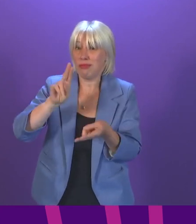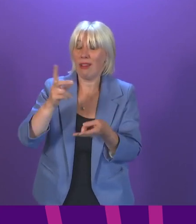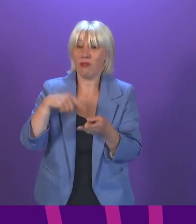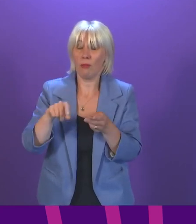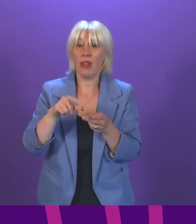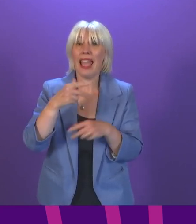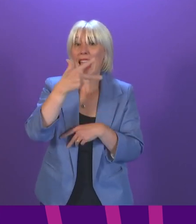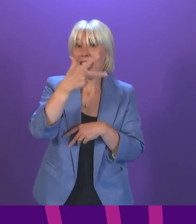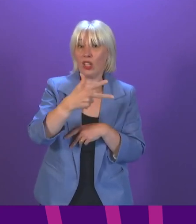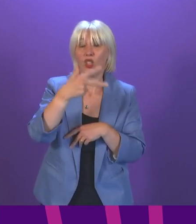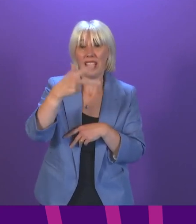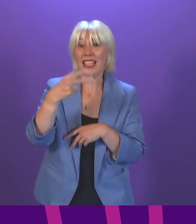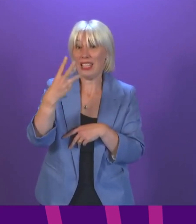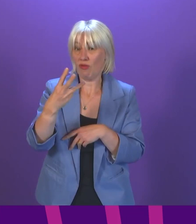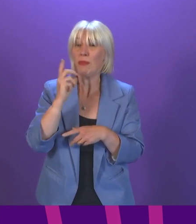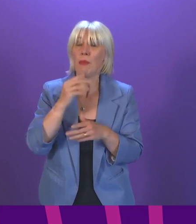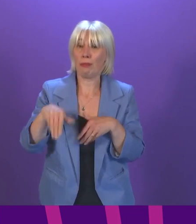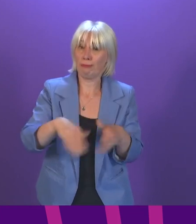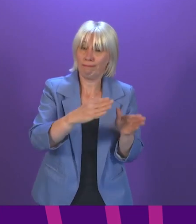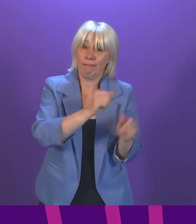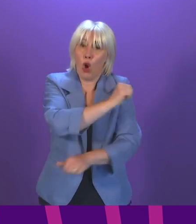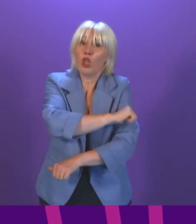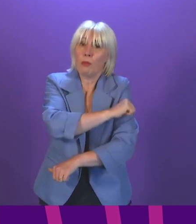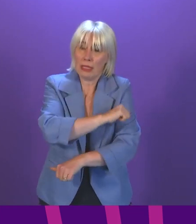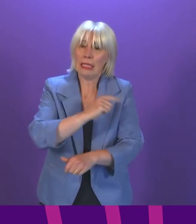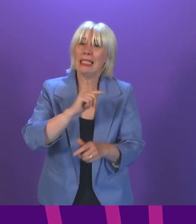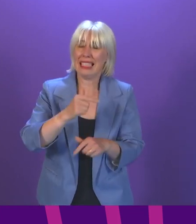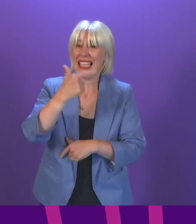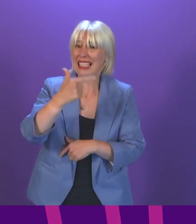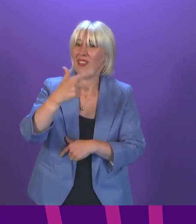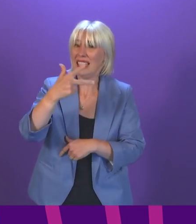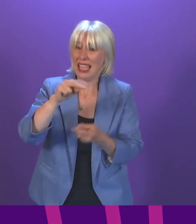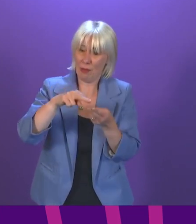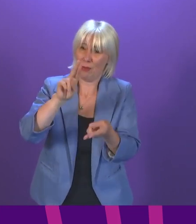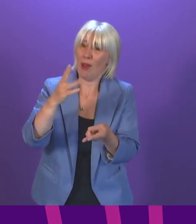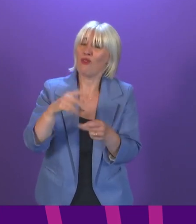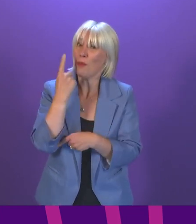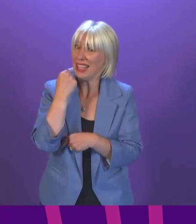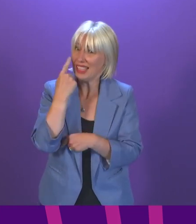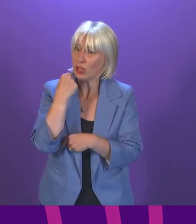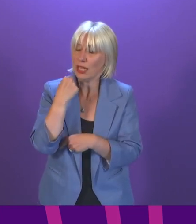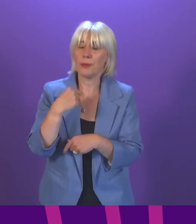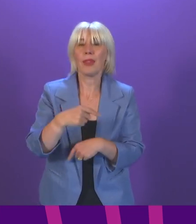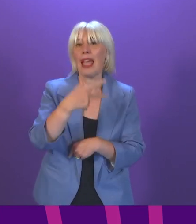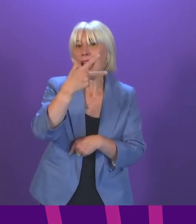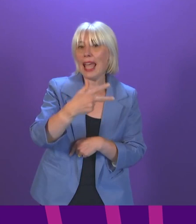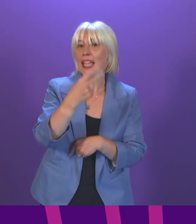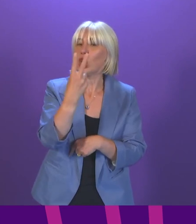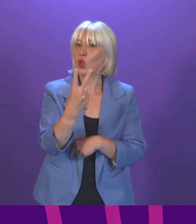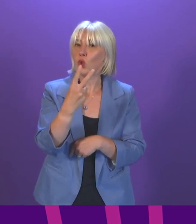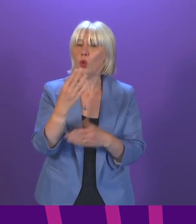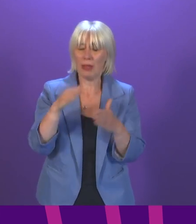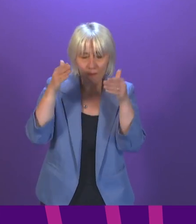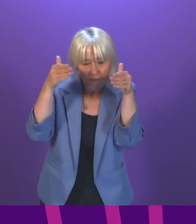883 people are currently in hospital with Covid which is 78 more than yesterday and 82 people are receiving